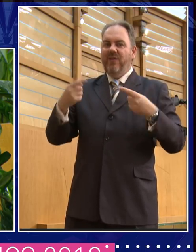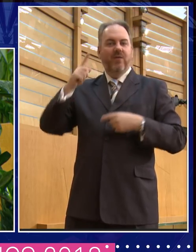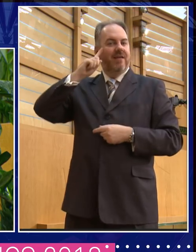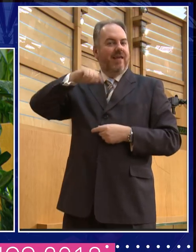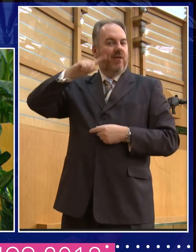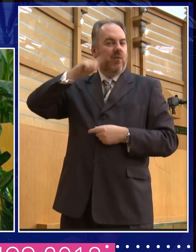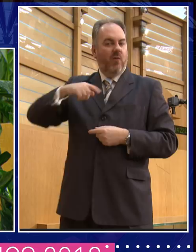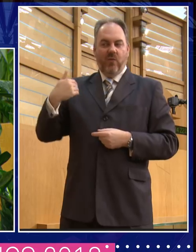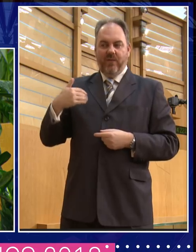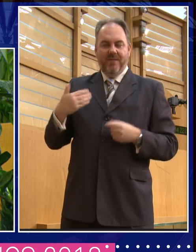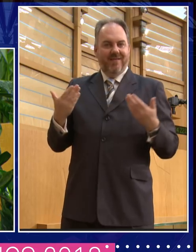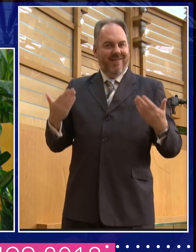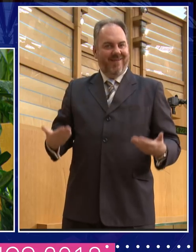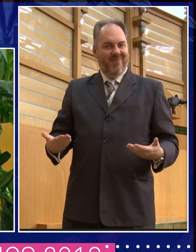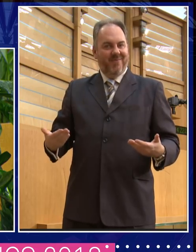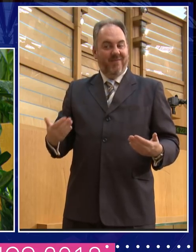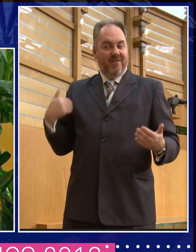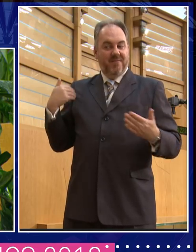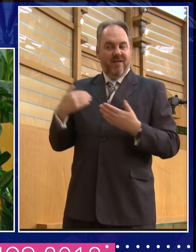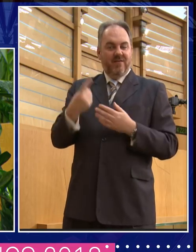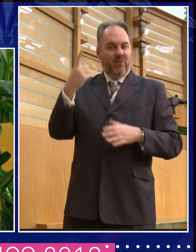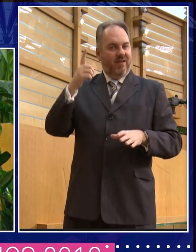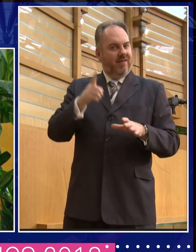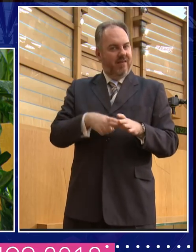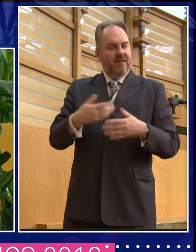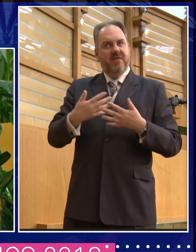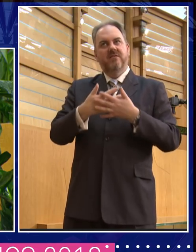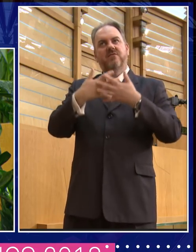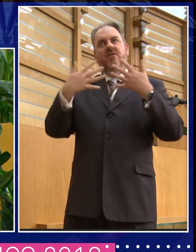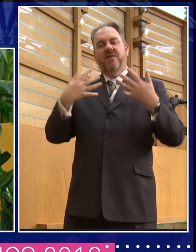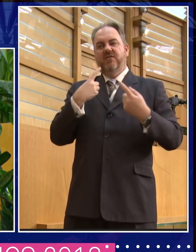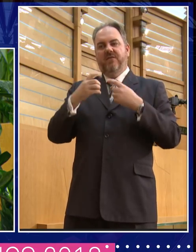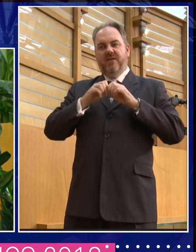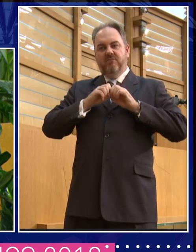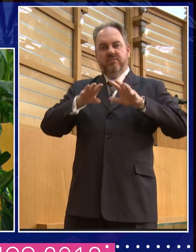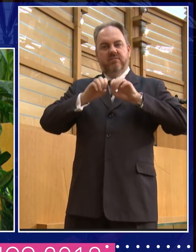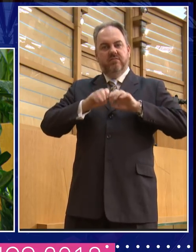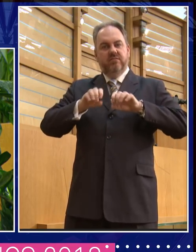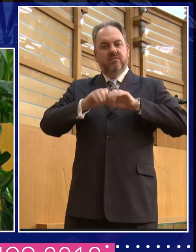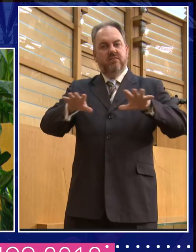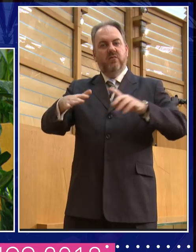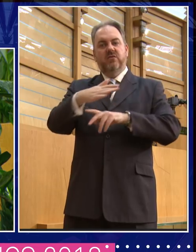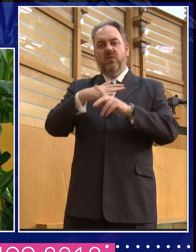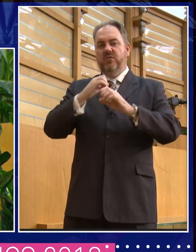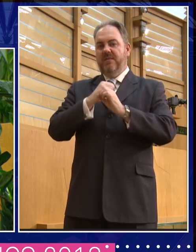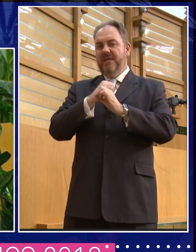the last, uh, 12 months. My, my question is what,